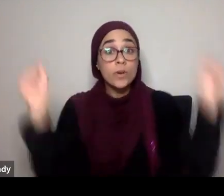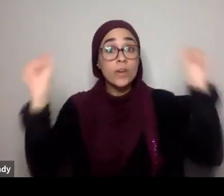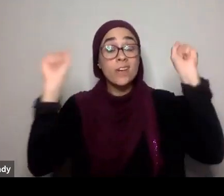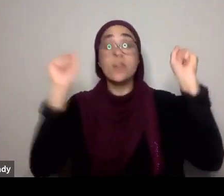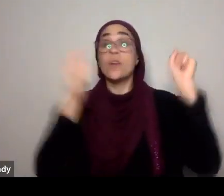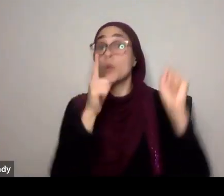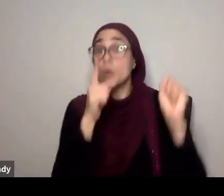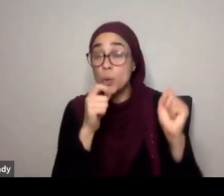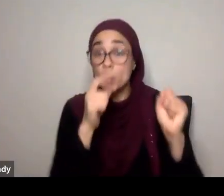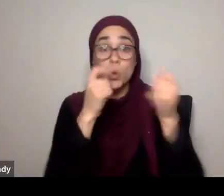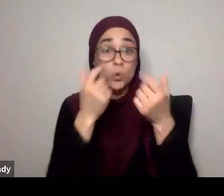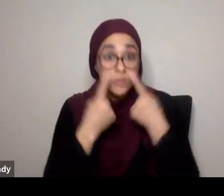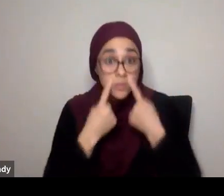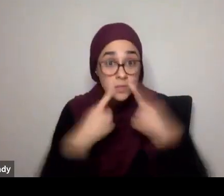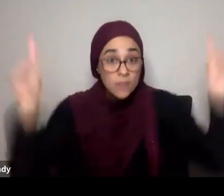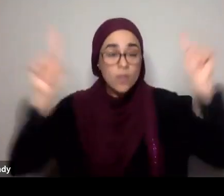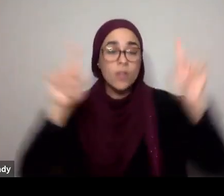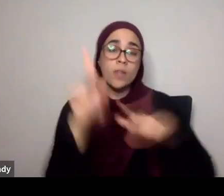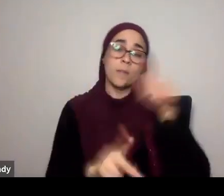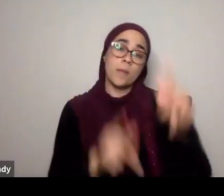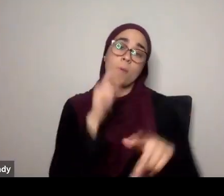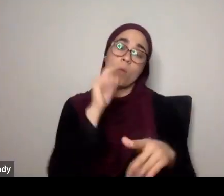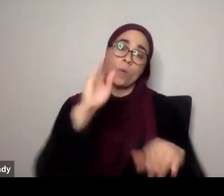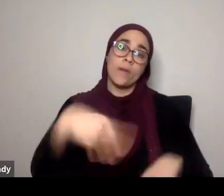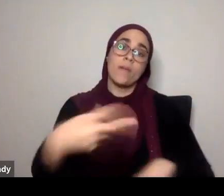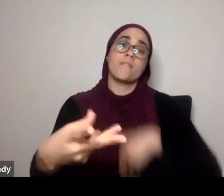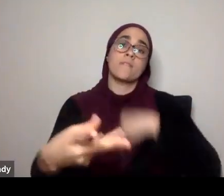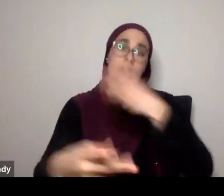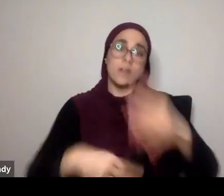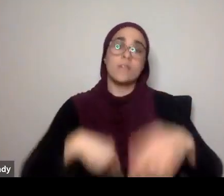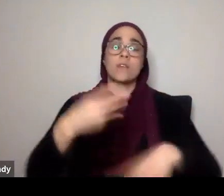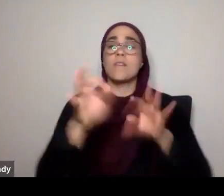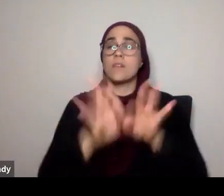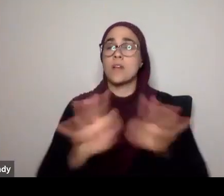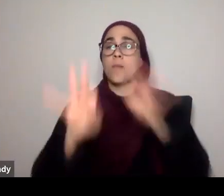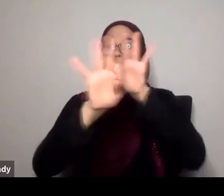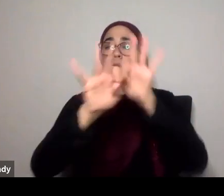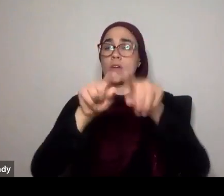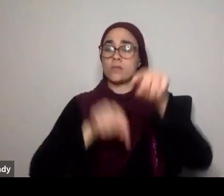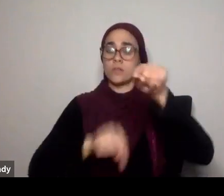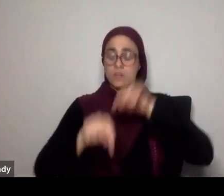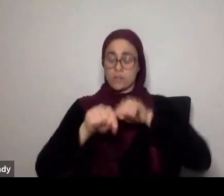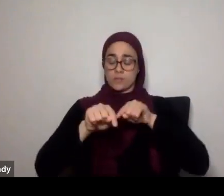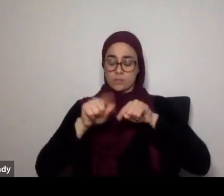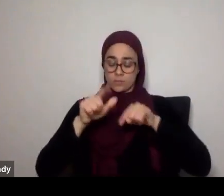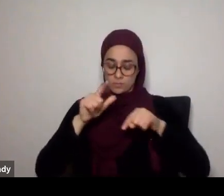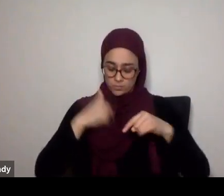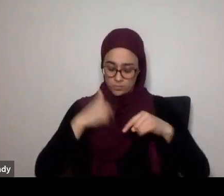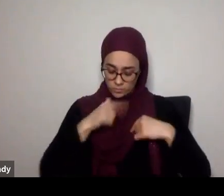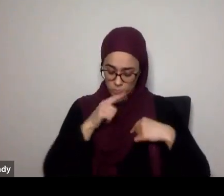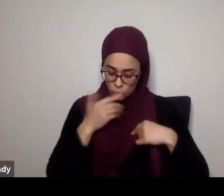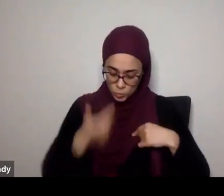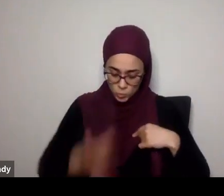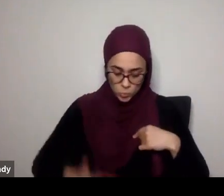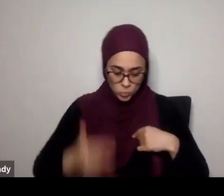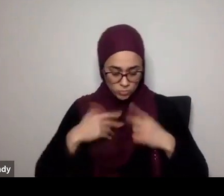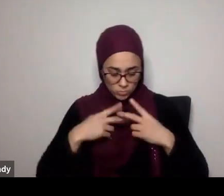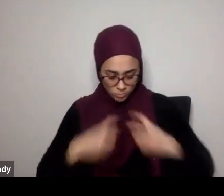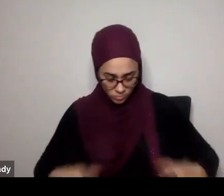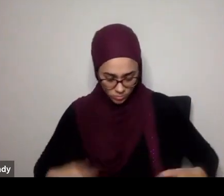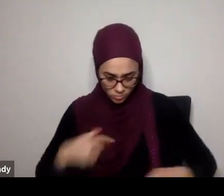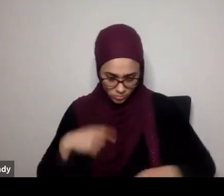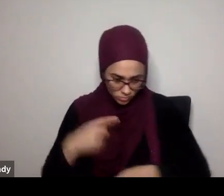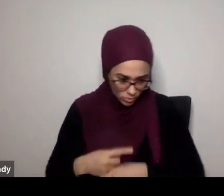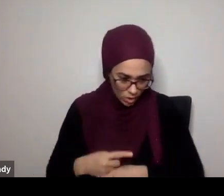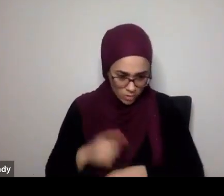self purification, taking a moment, stepping back, where am I going, am I doing the right thing, is this really who I am, should I be doing better,